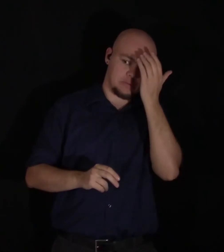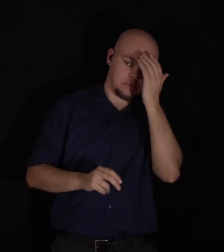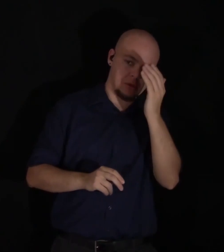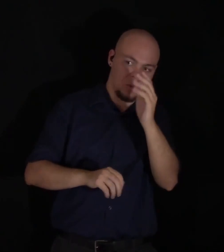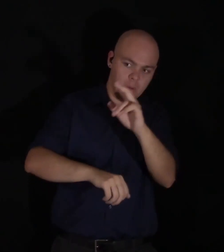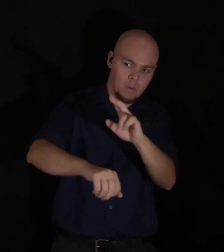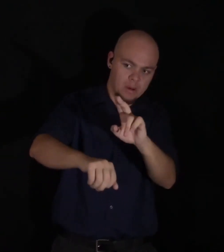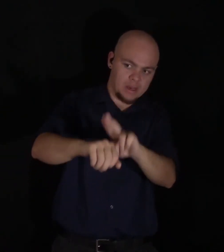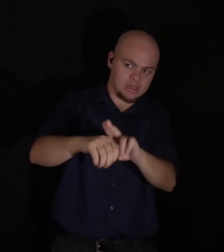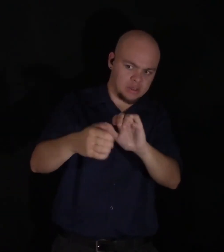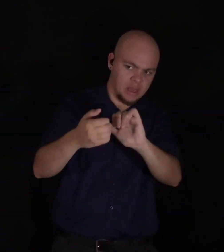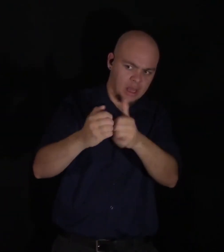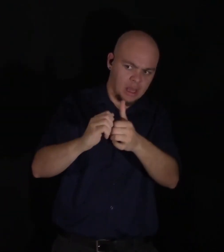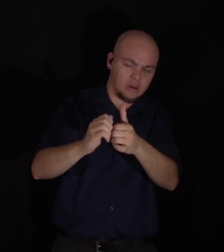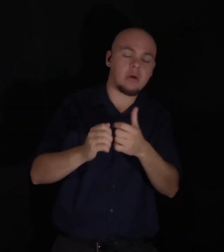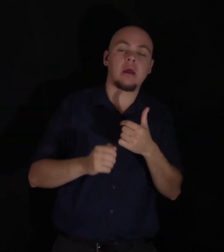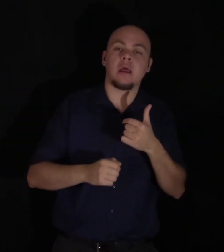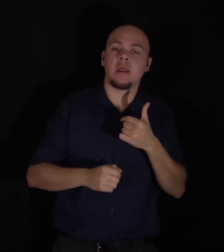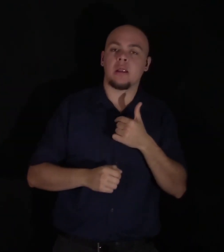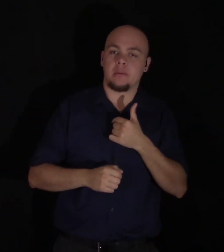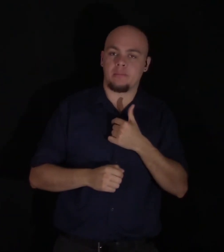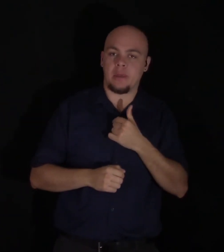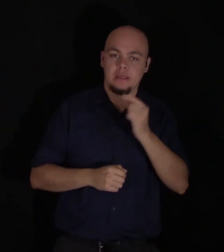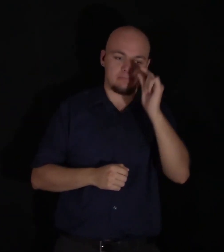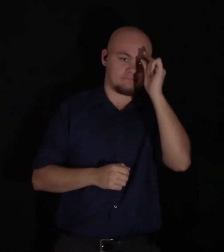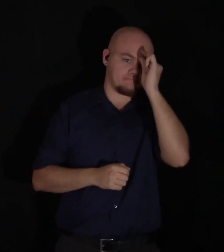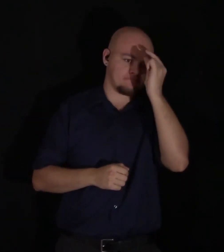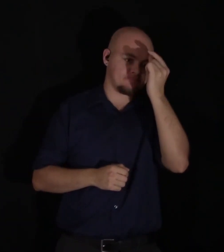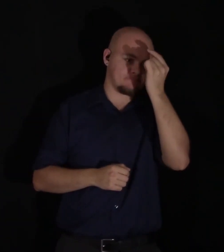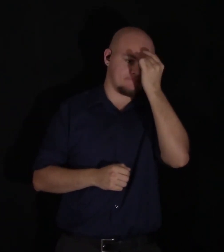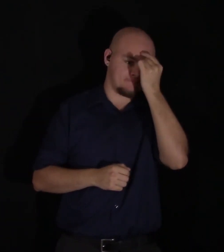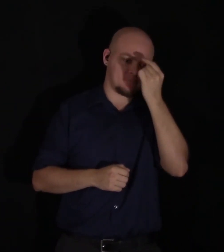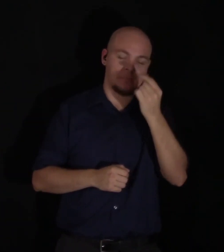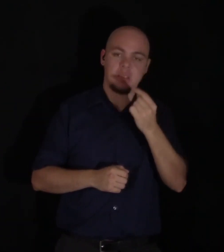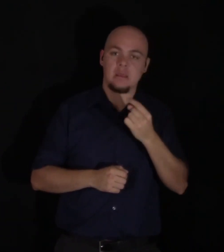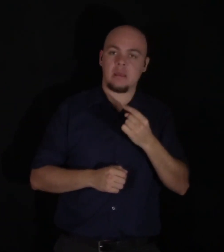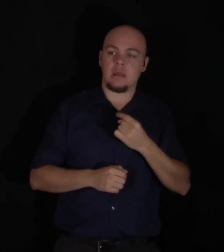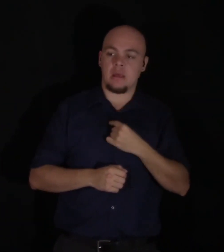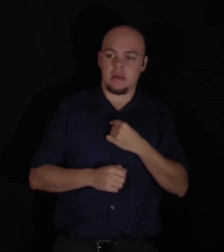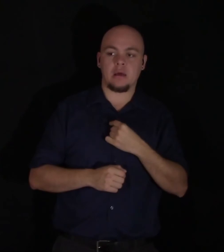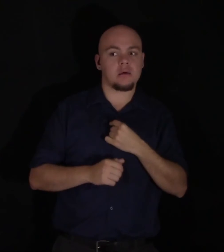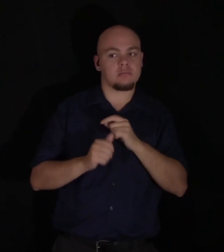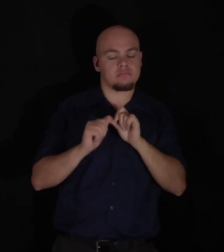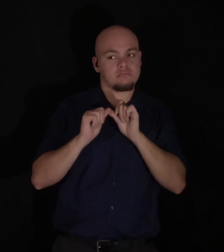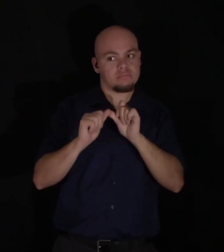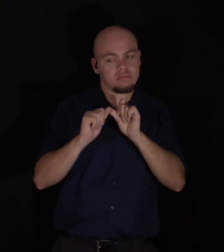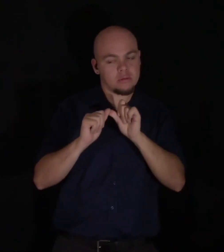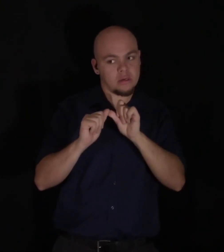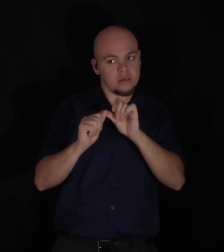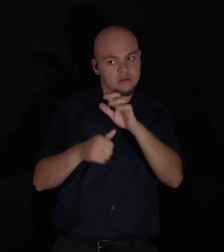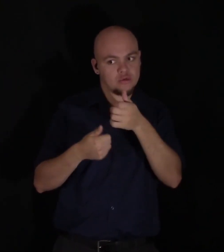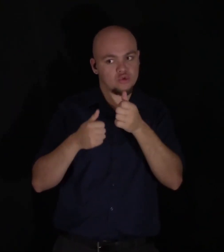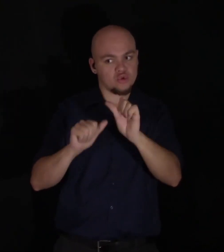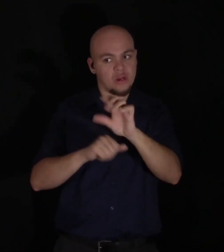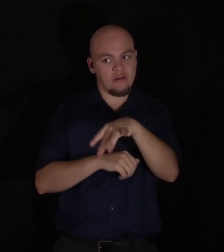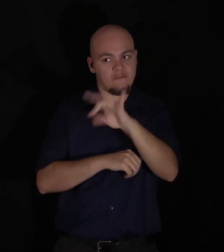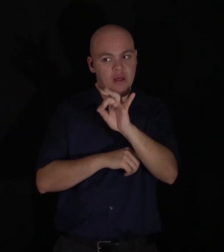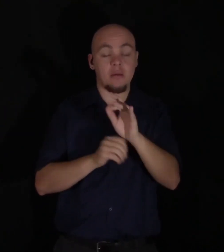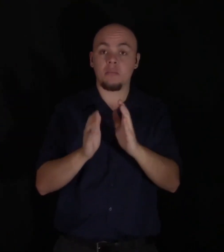and rashly and ignorantly I had repined. But here were books, and here